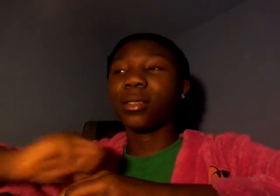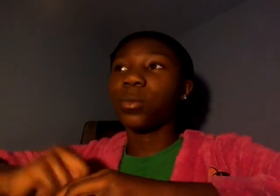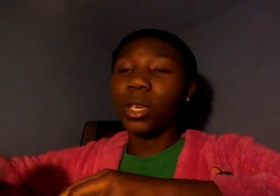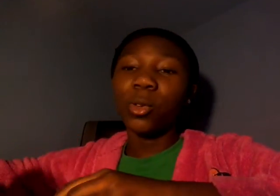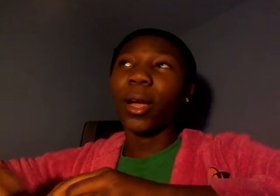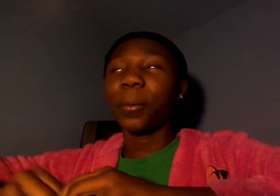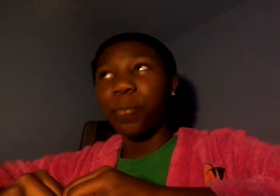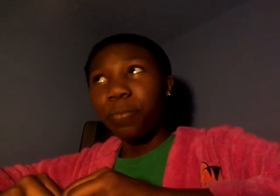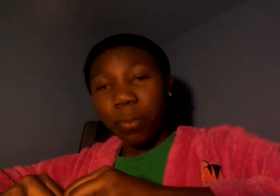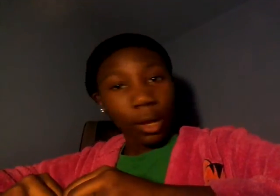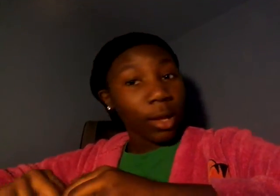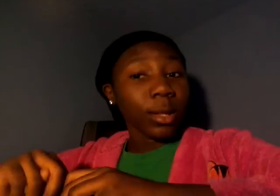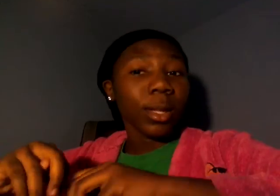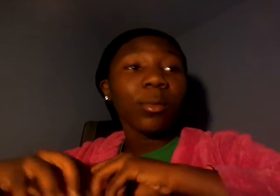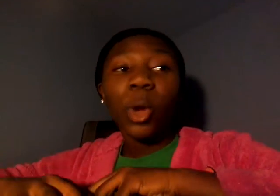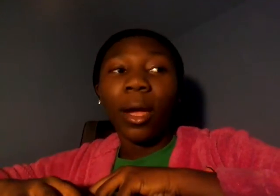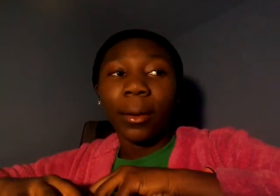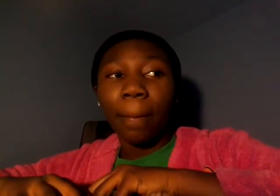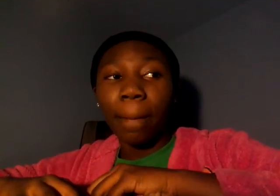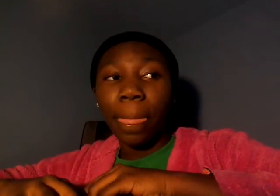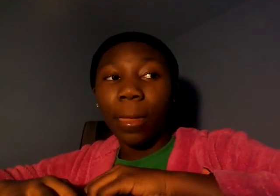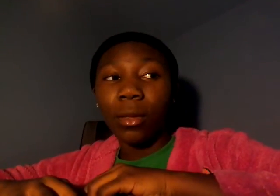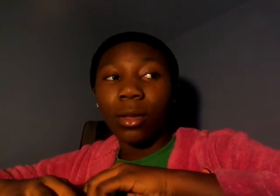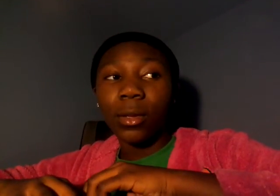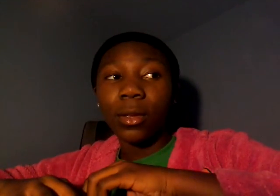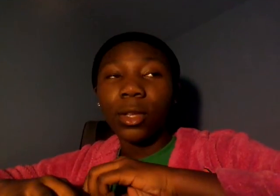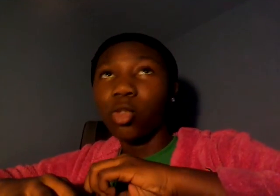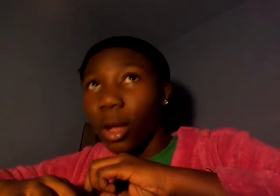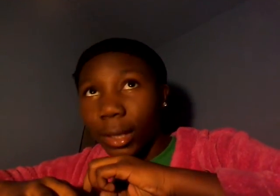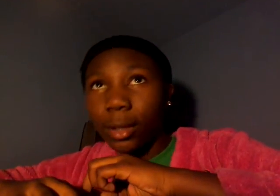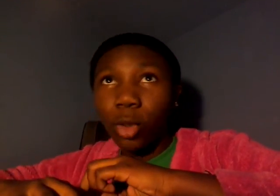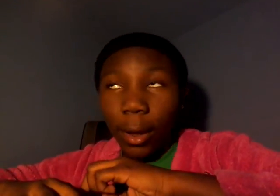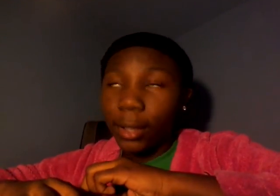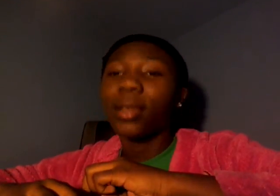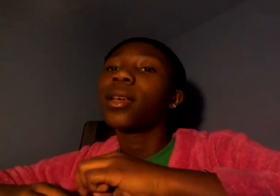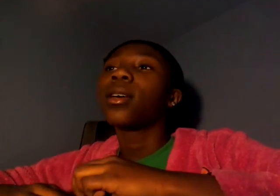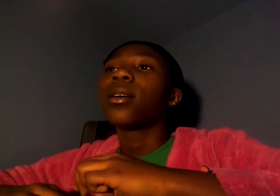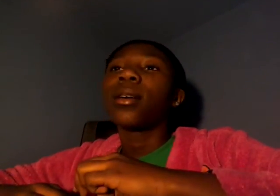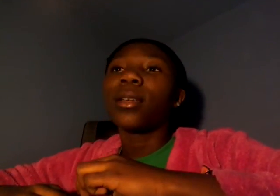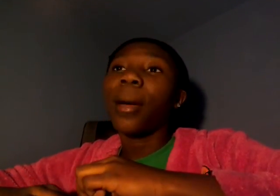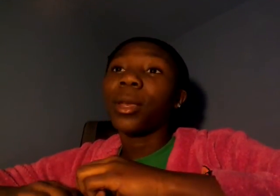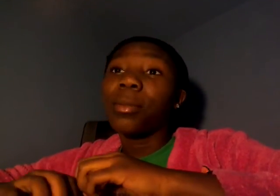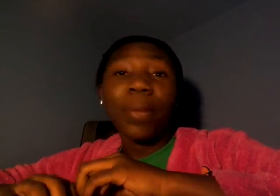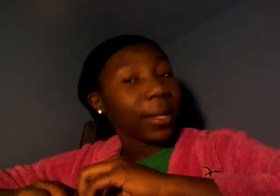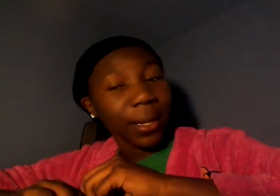speed drawing instead of drawing drawing drawing i'm gonna be painting